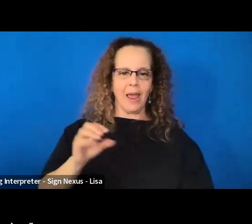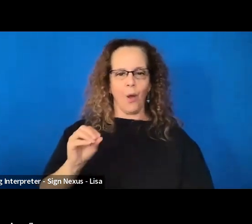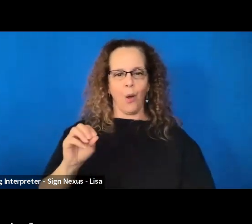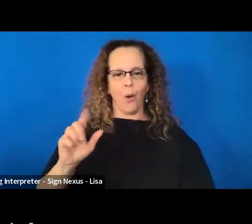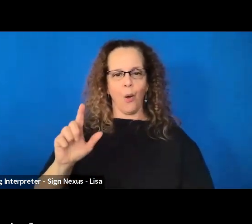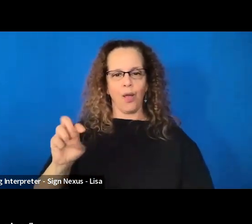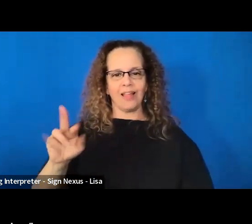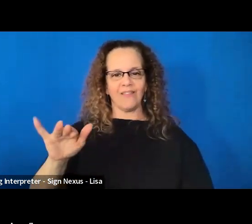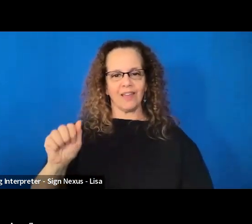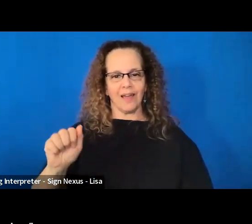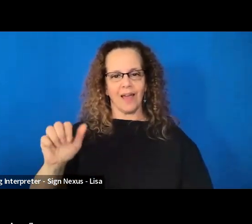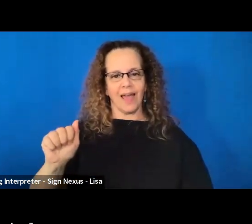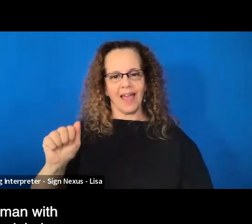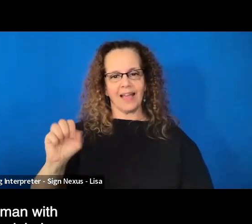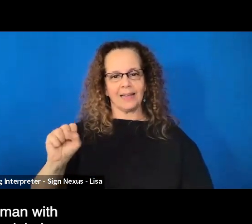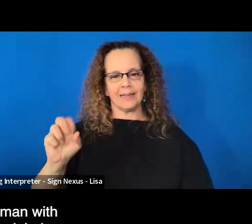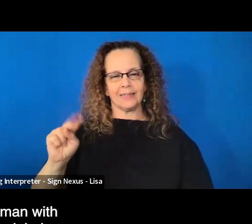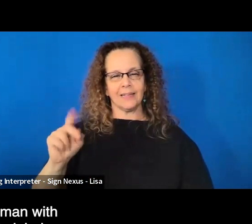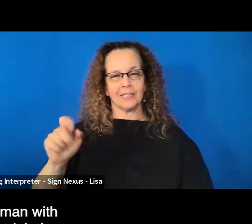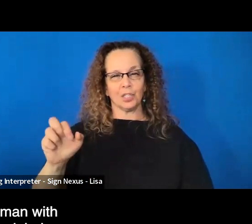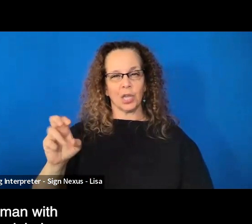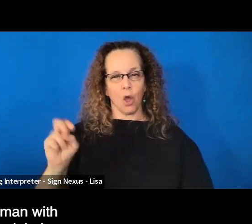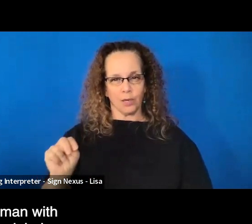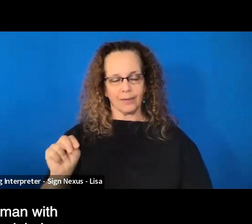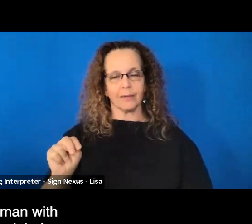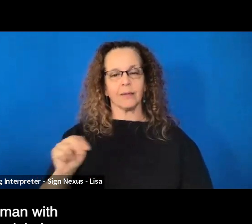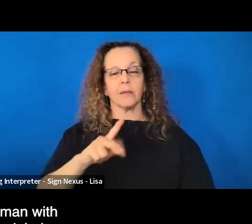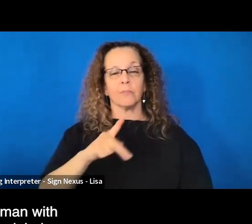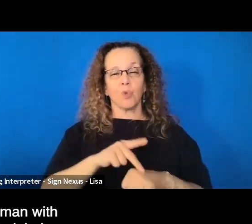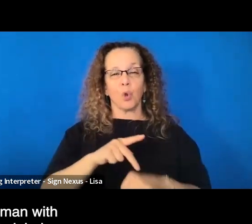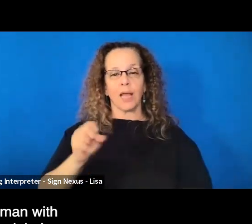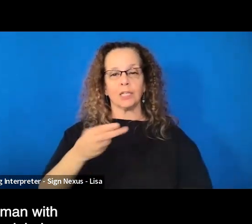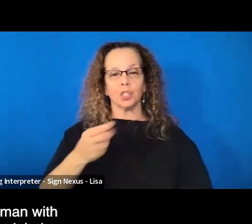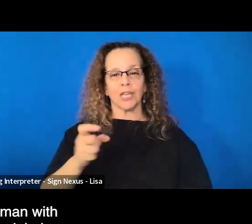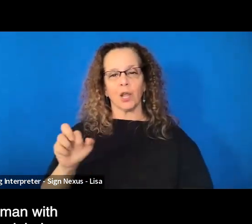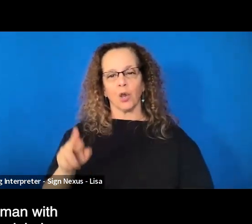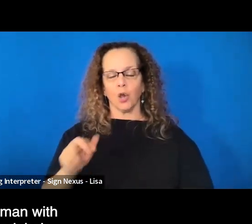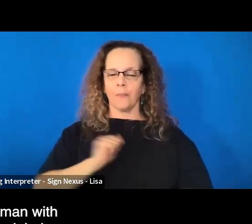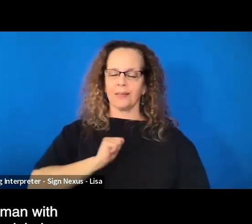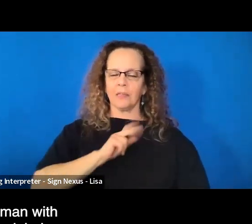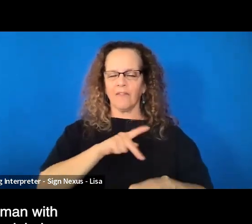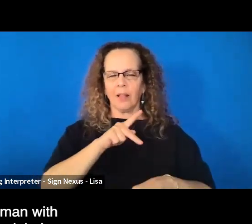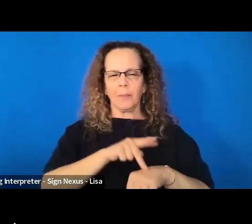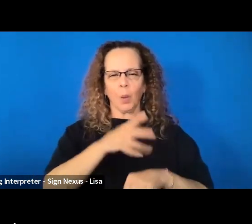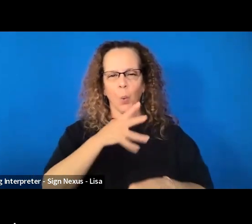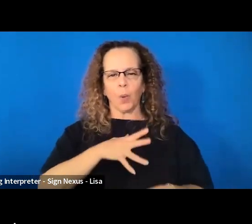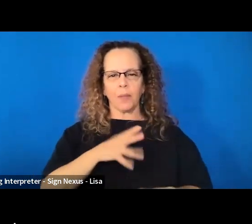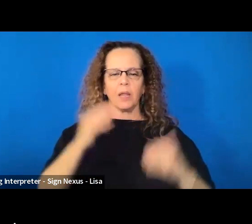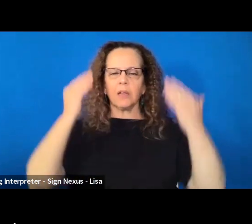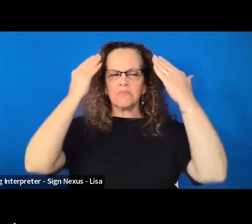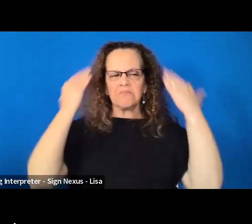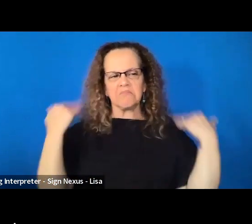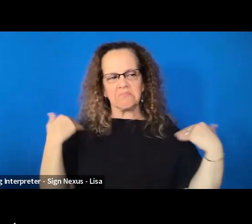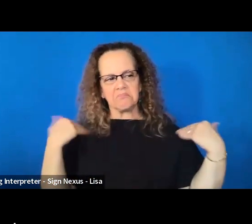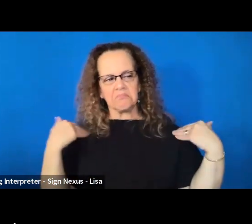My pronouns are she, her. I am a Filipino woman with medium-length dark hair, tan